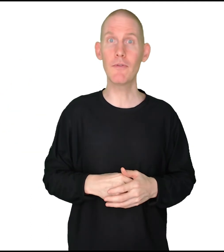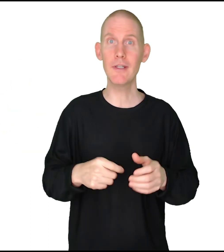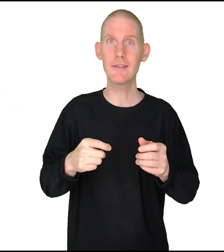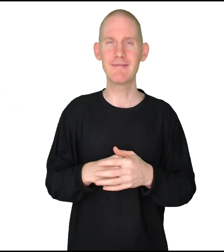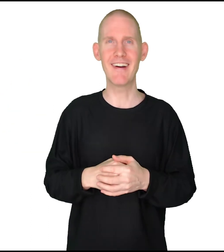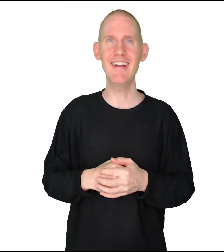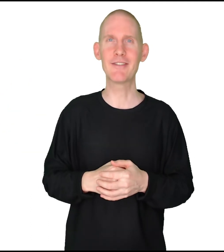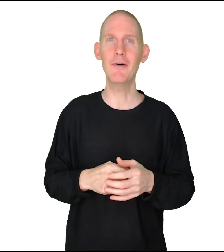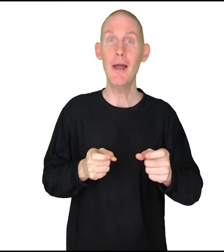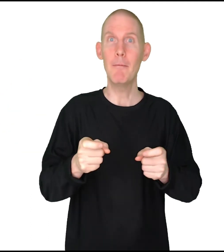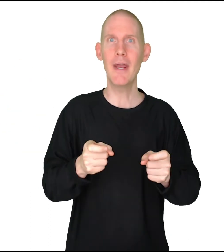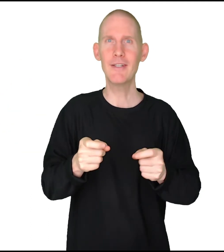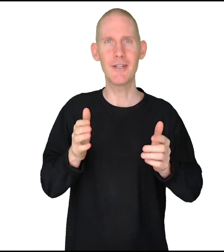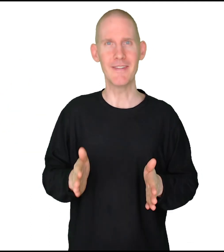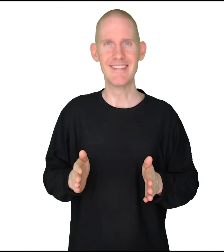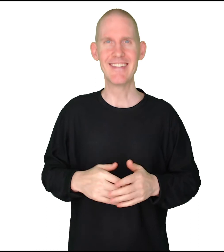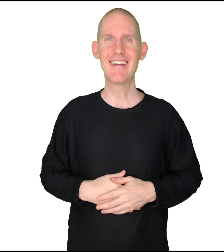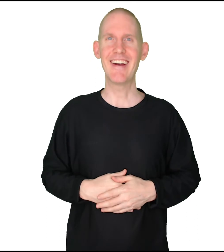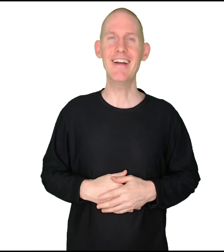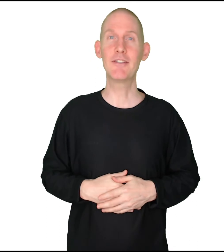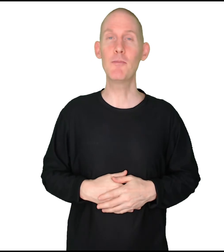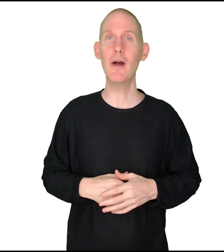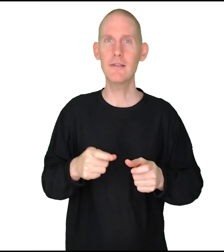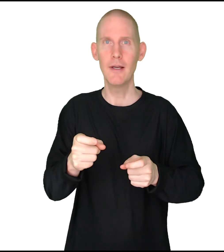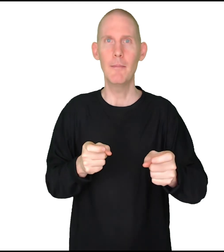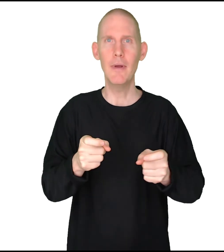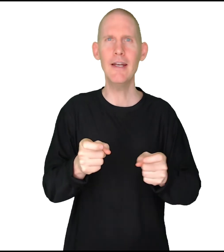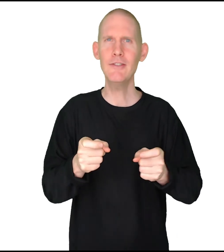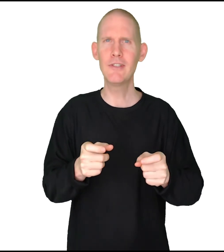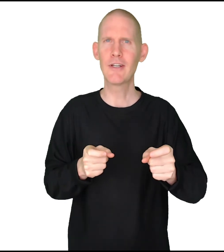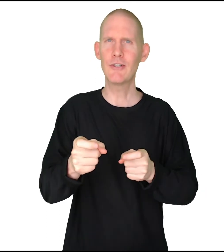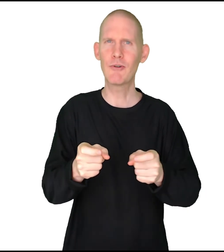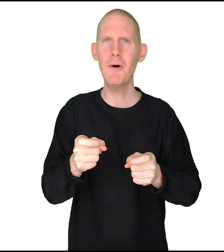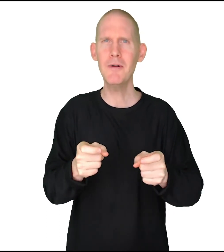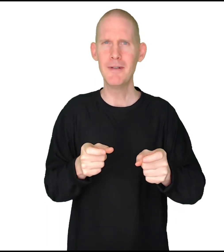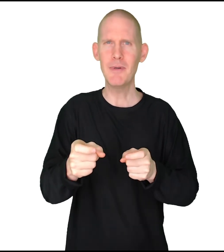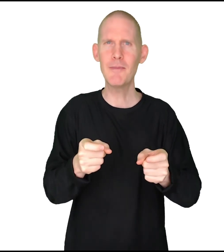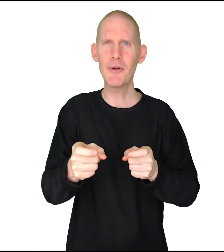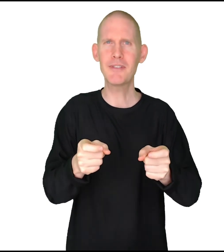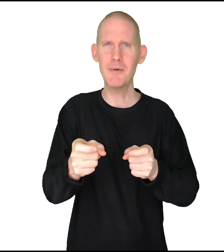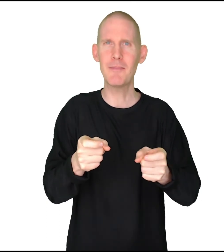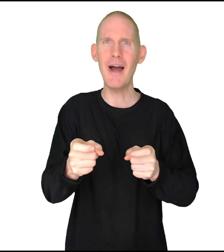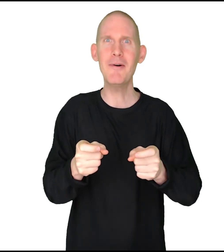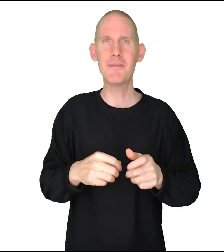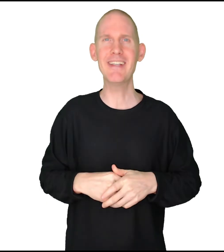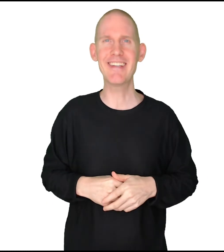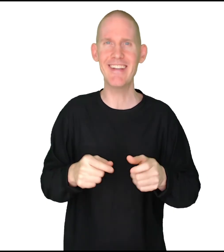things. right, so manager. All right, two parts. Manage, control, be the person with the power, basically,